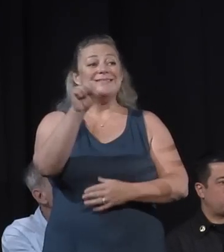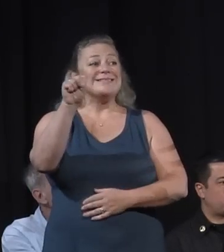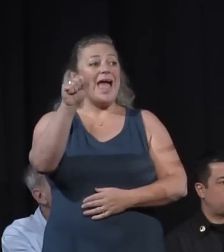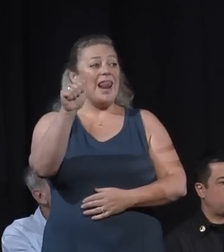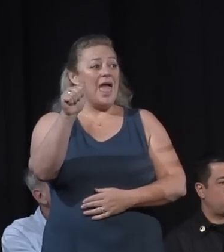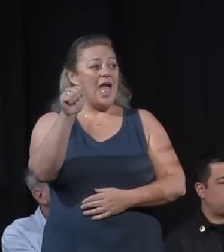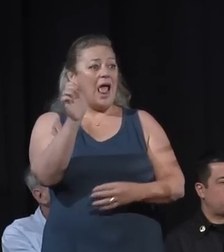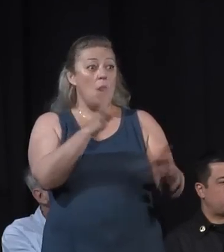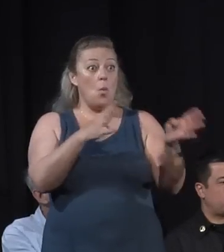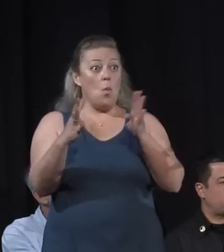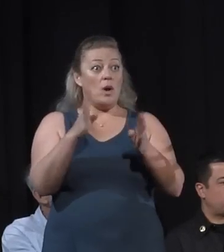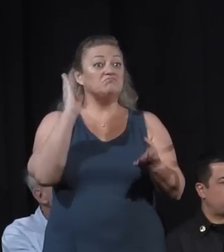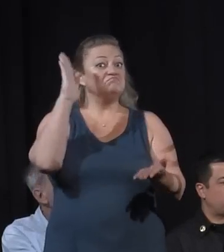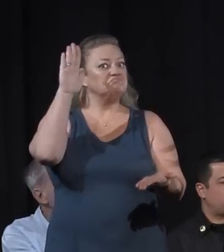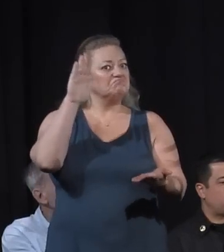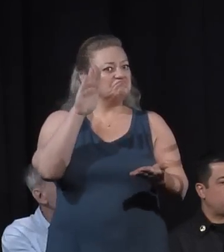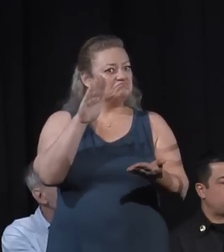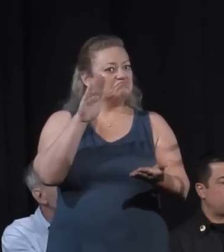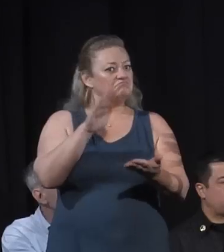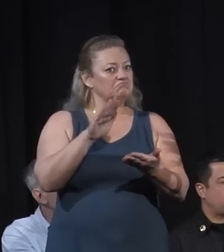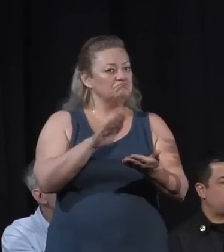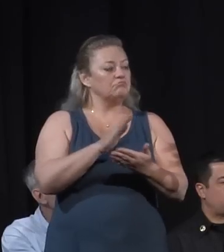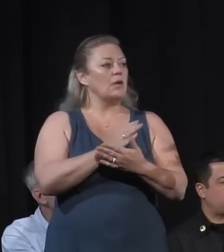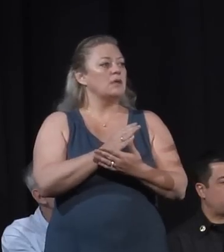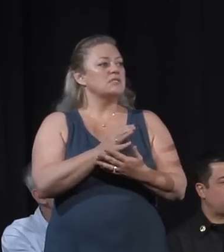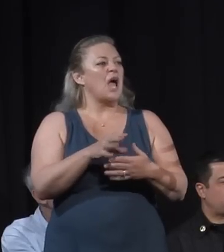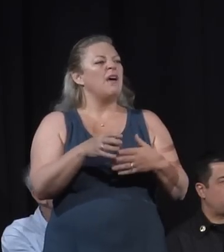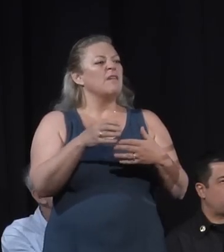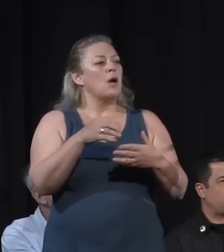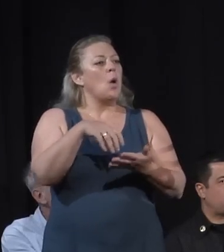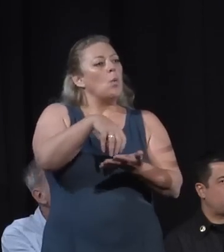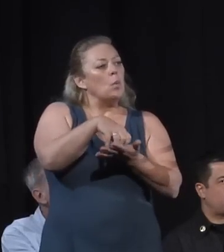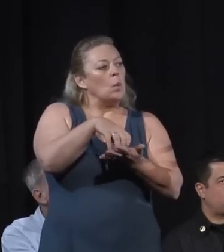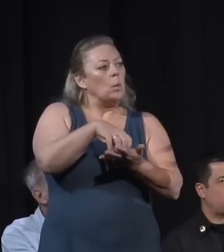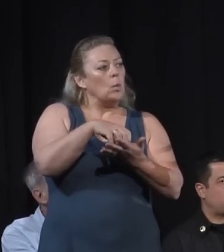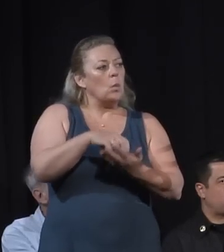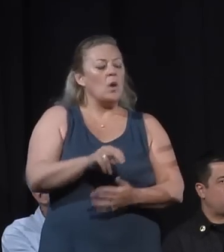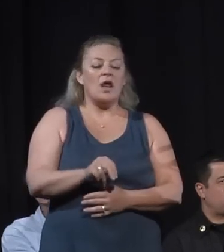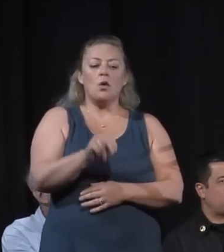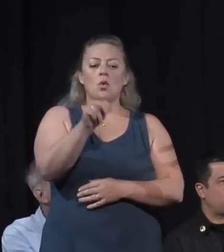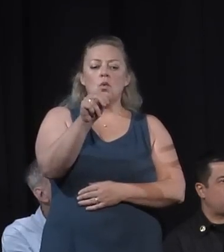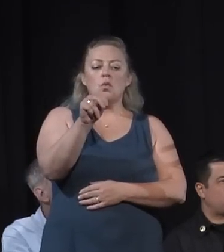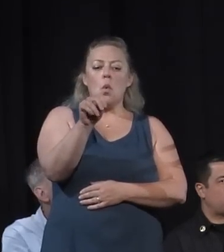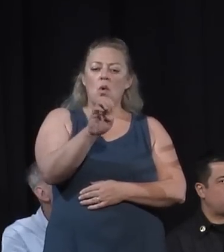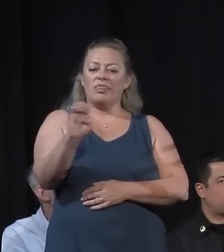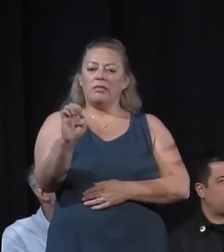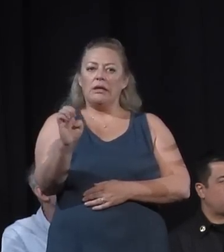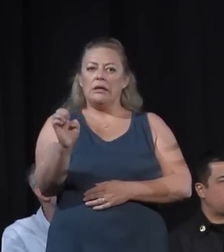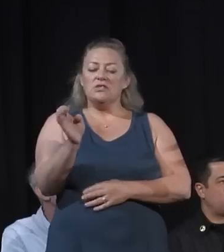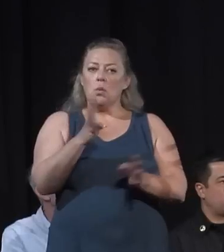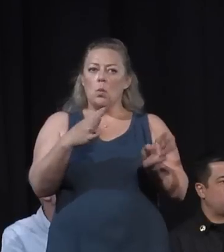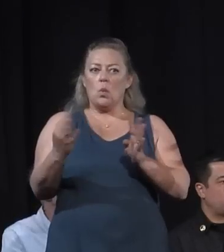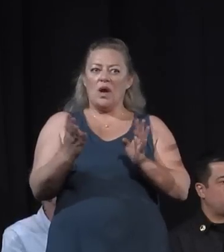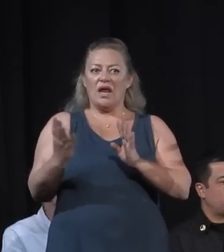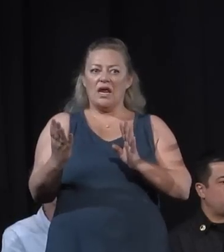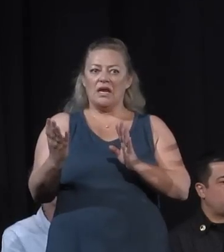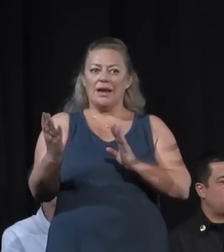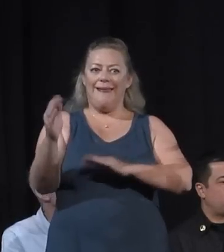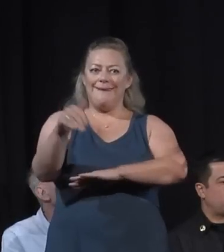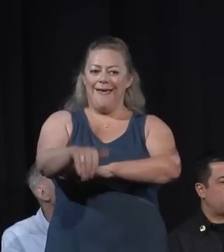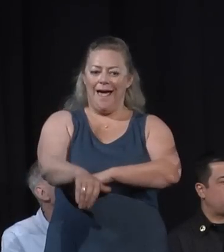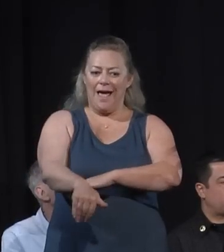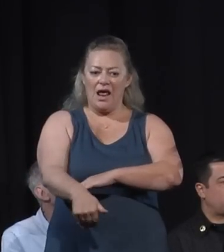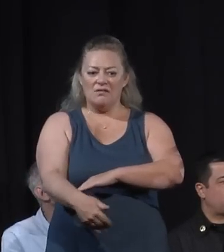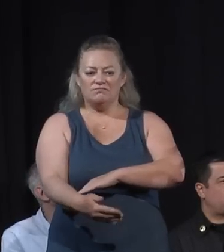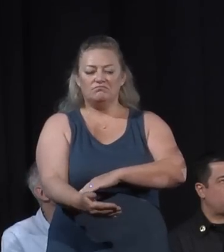start decreasing. We're going to be kind of just kind of a weak northeast winds at night and then kind of an onshore southwest wind in the afternoon. But things just sort of remain